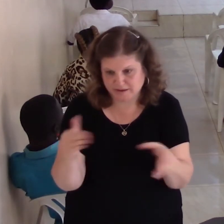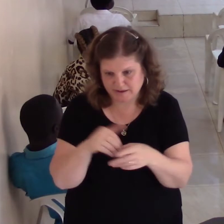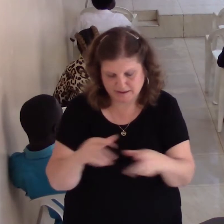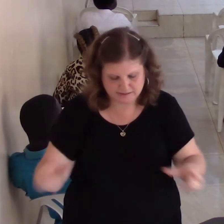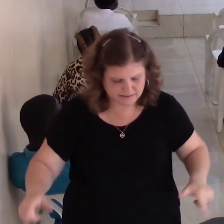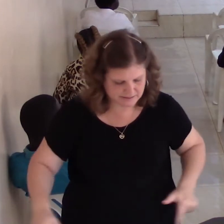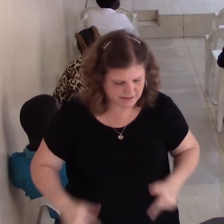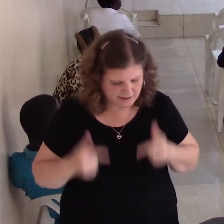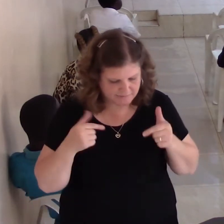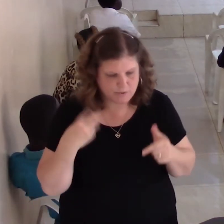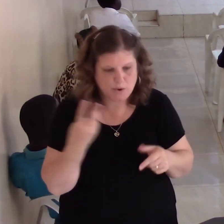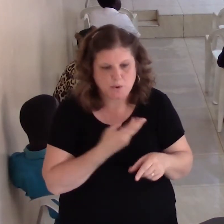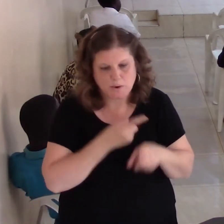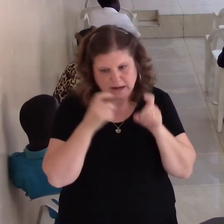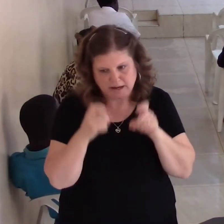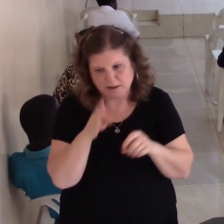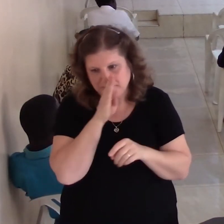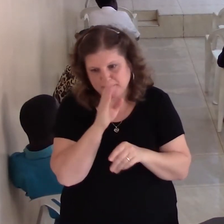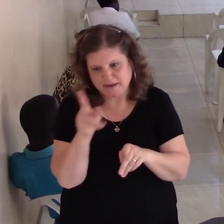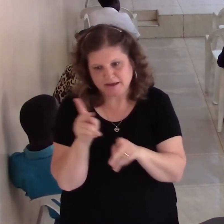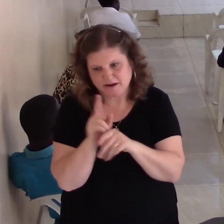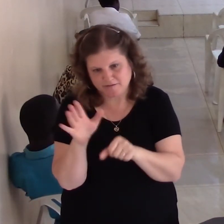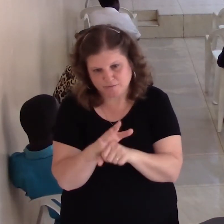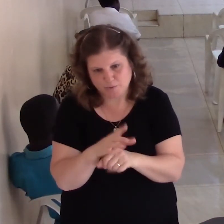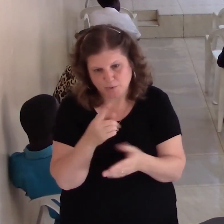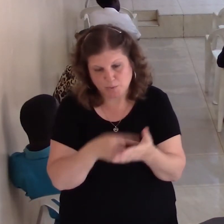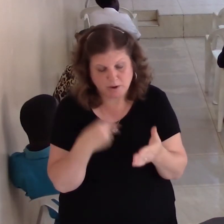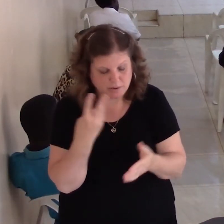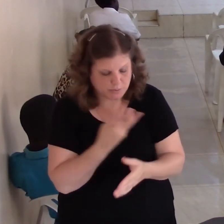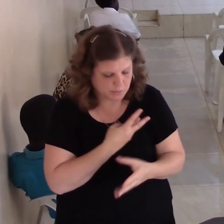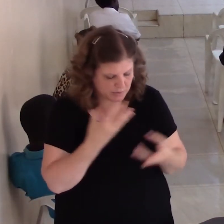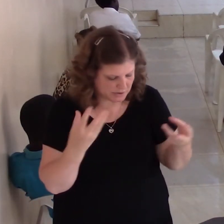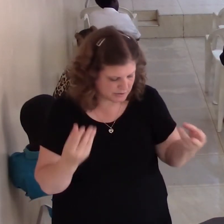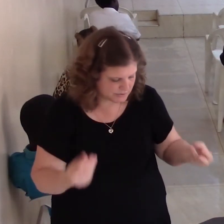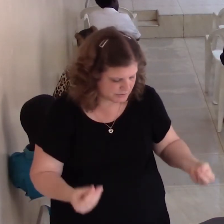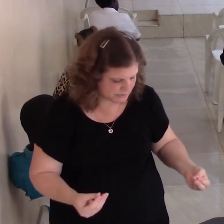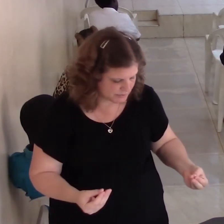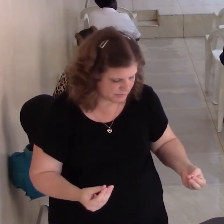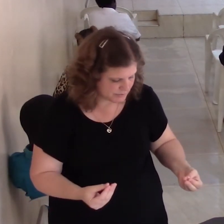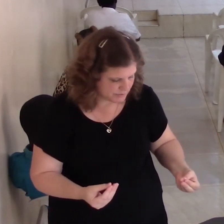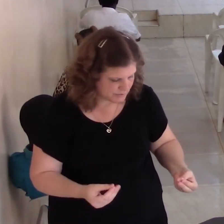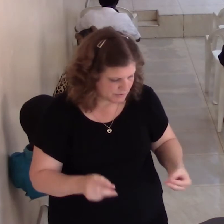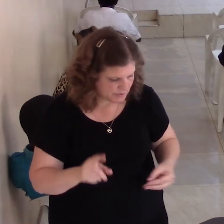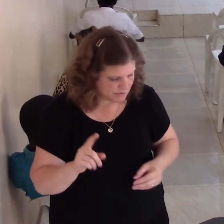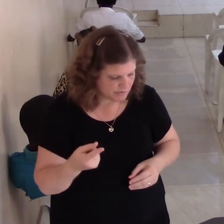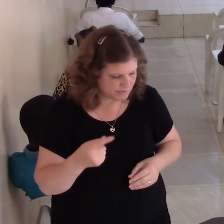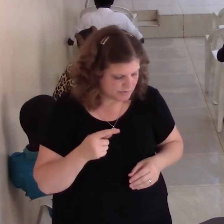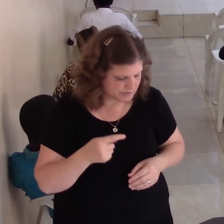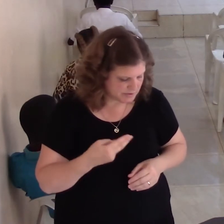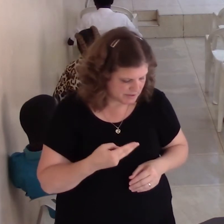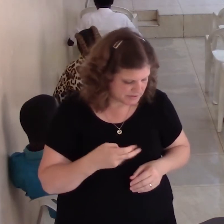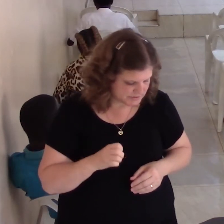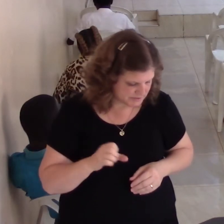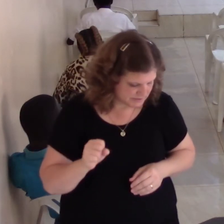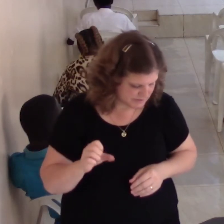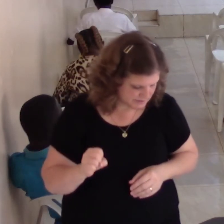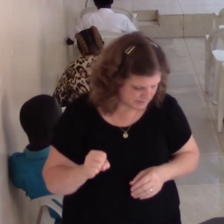love to be careful of what you do. Now, let's look at 1 Thessalonians 5, 17. 1 Thessalonians 5, 17.